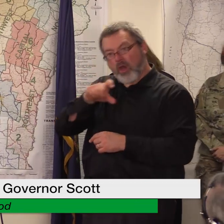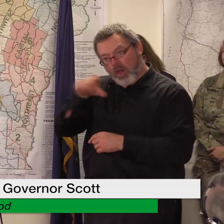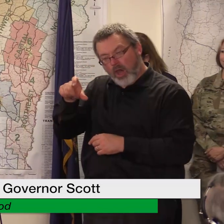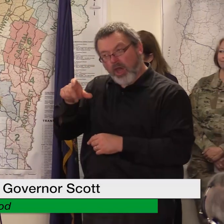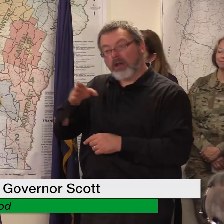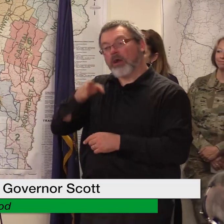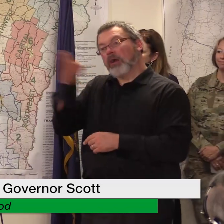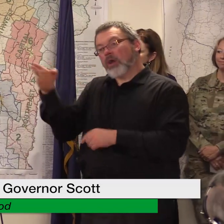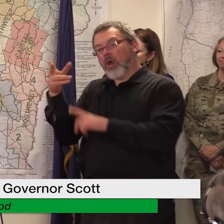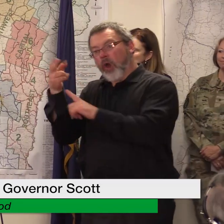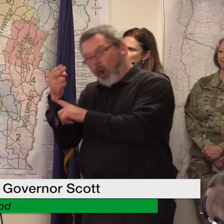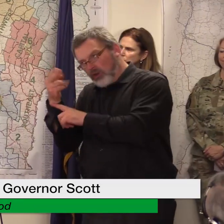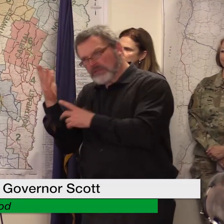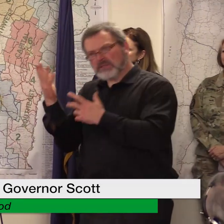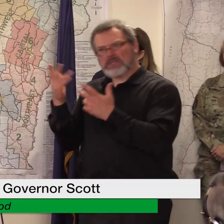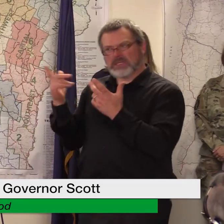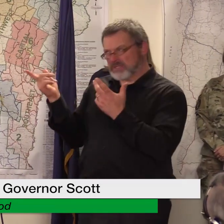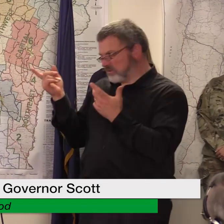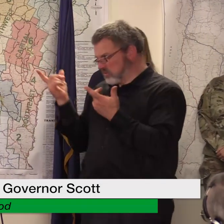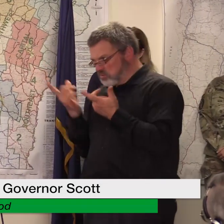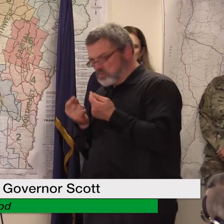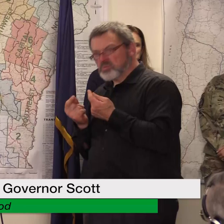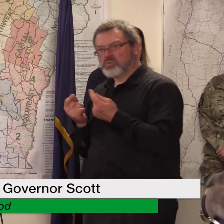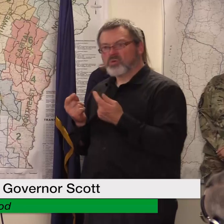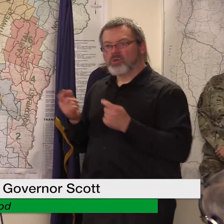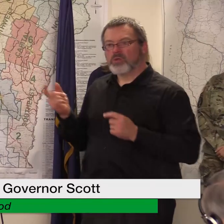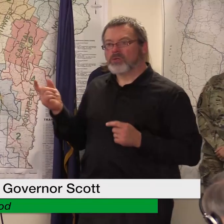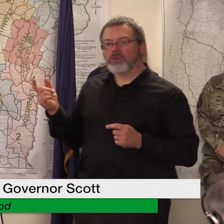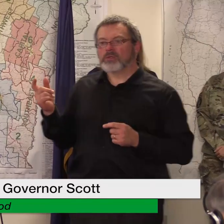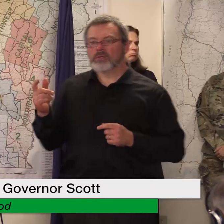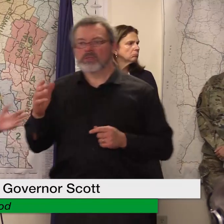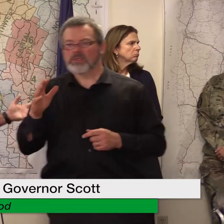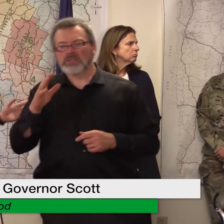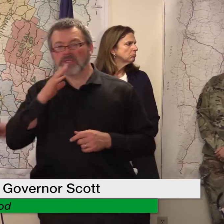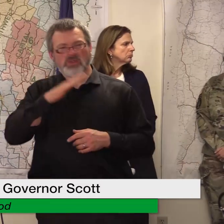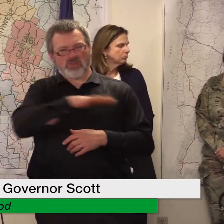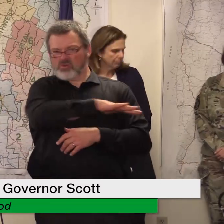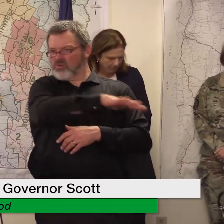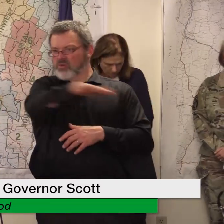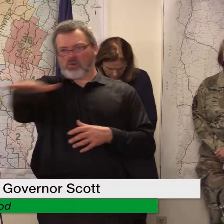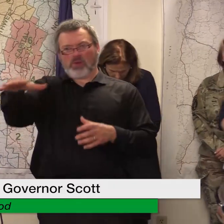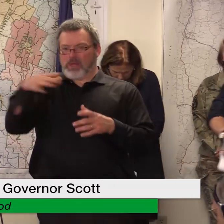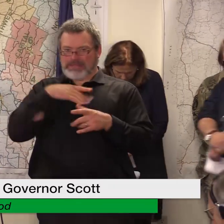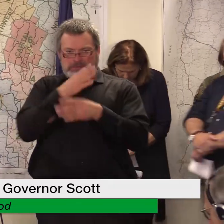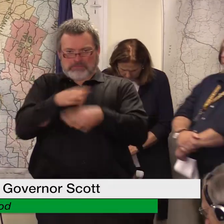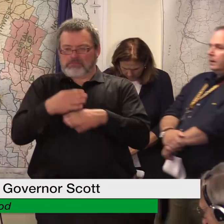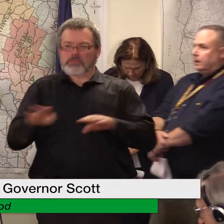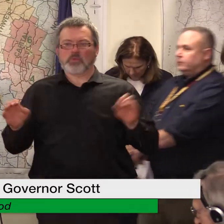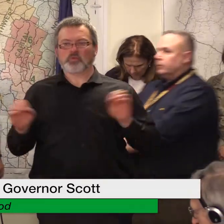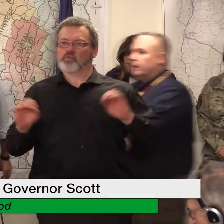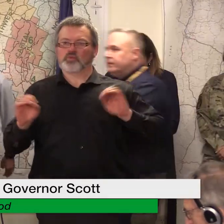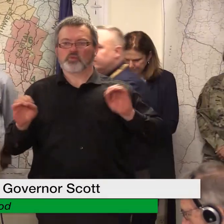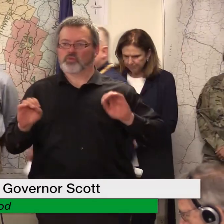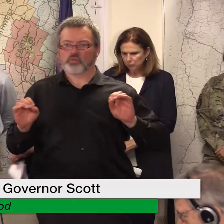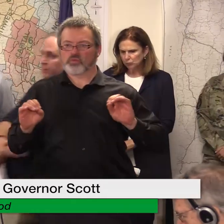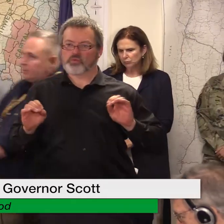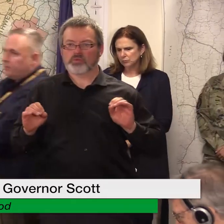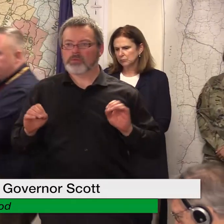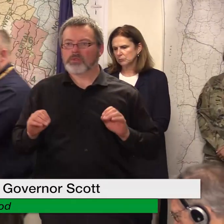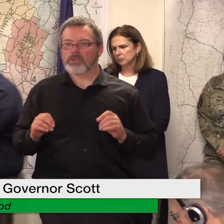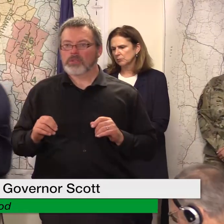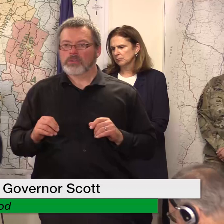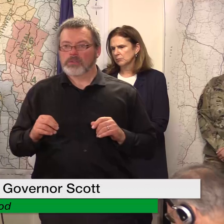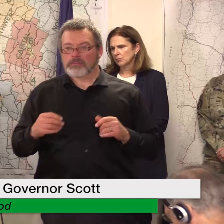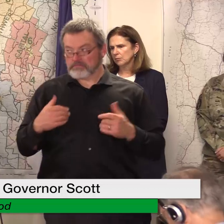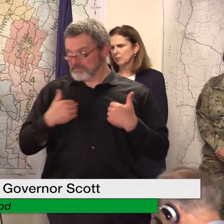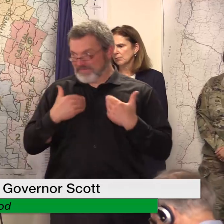i i don't have the exact number